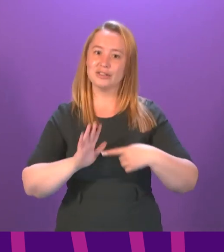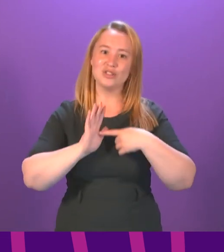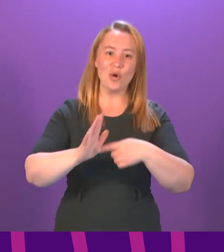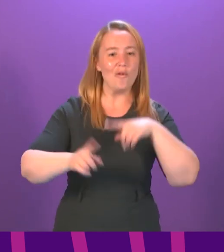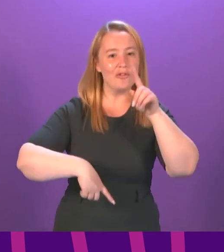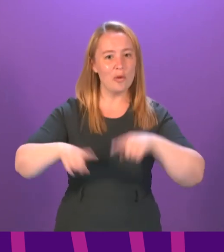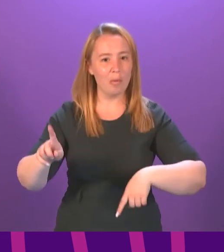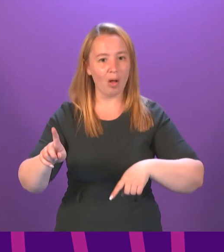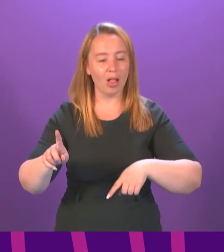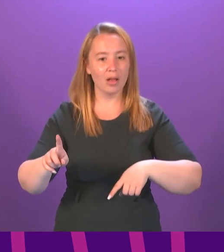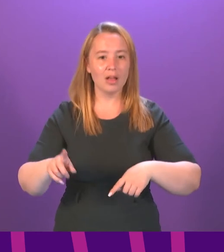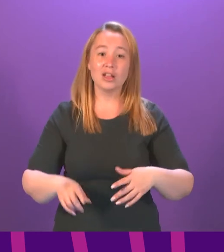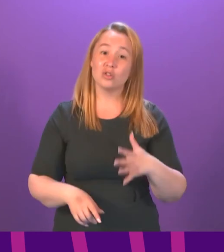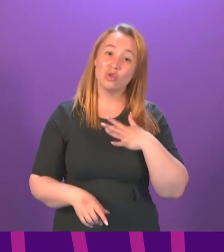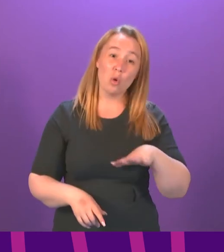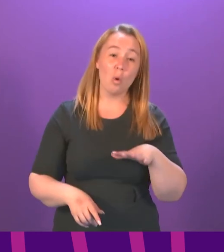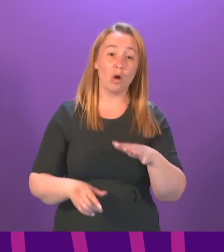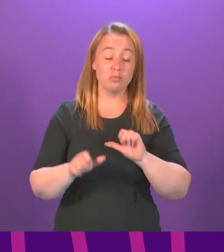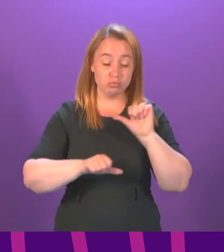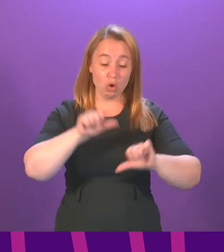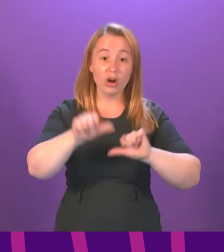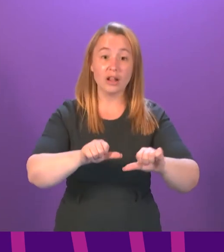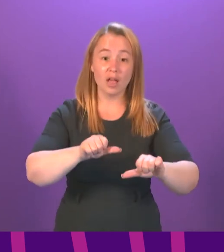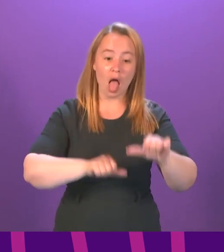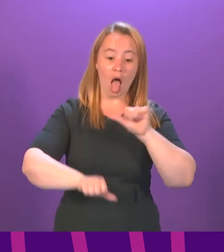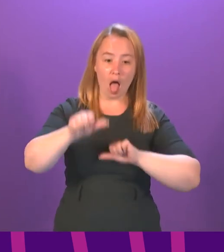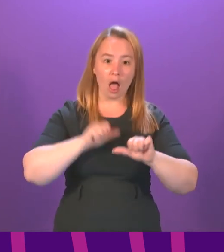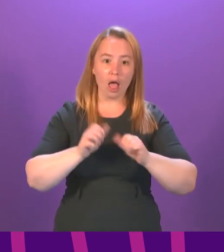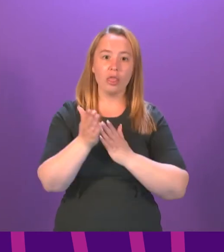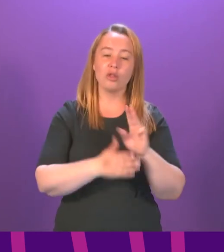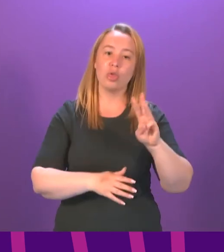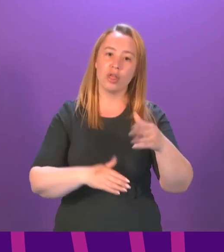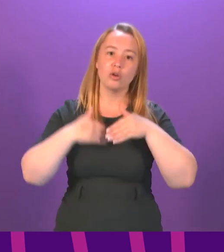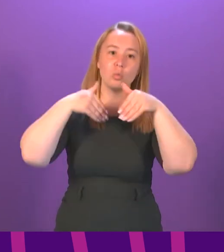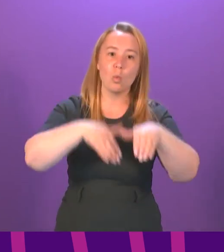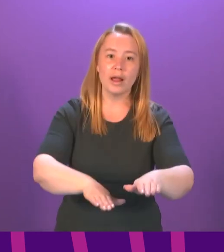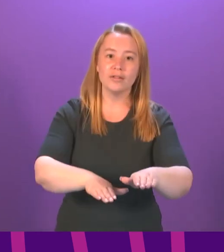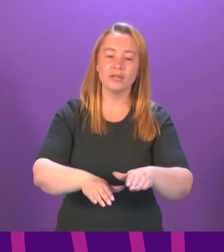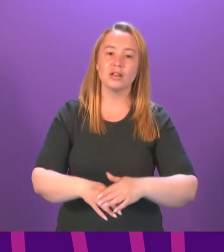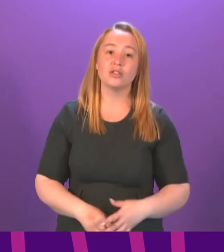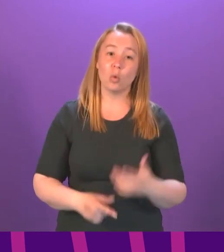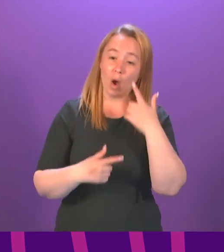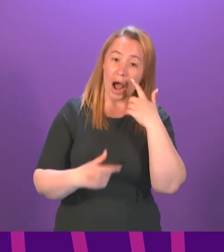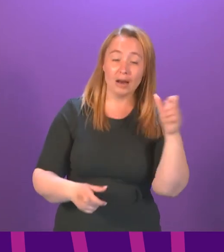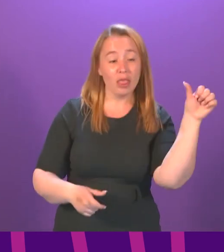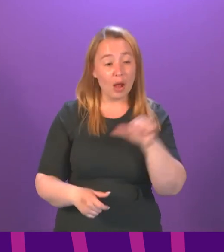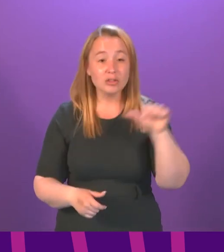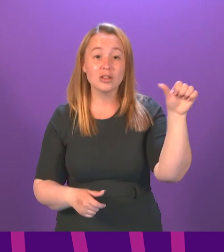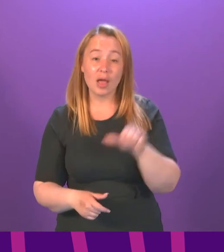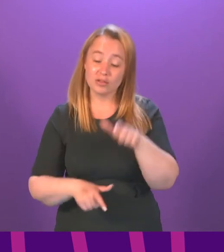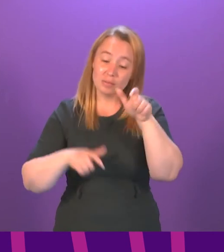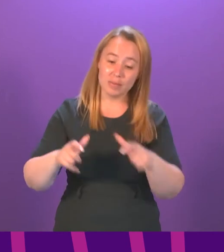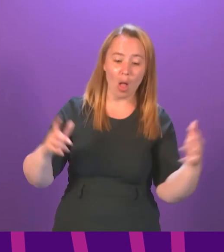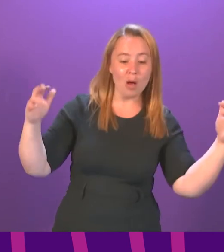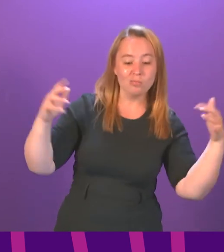undone by a third wave. So, you can understand their concern about a temporary event on their doorstep, able to accommodate thousands of people for